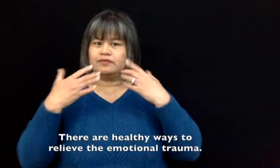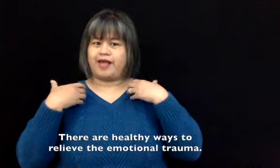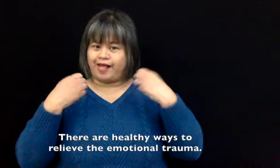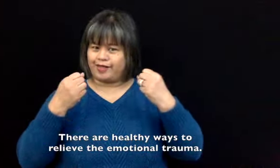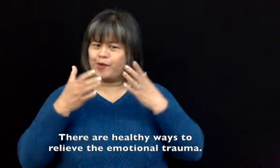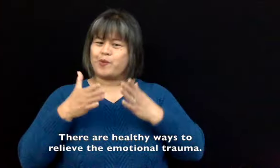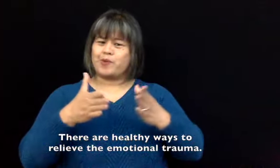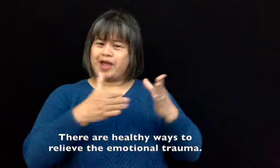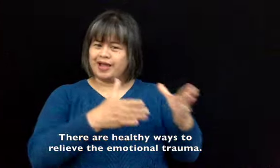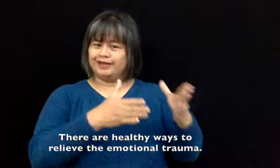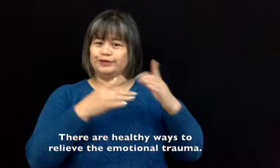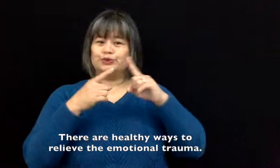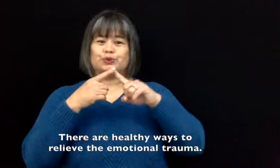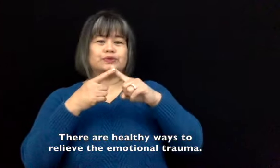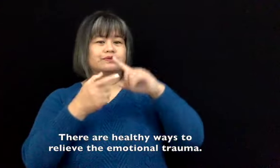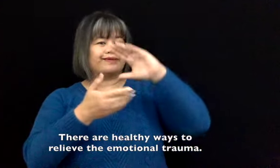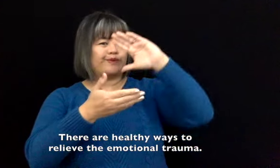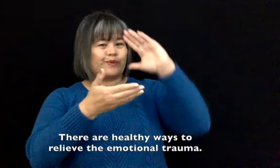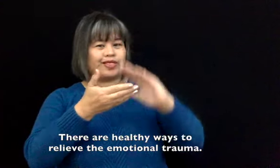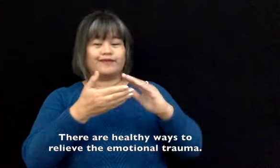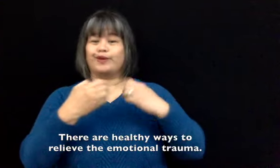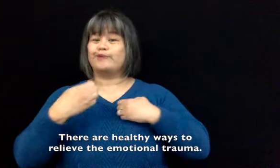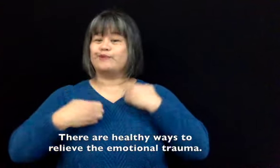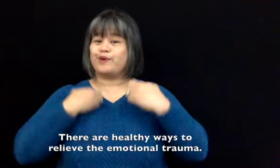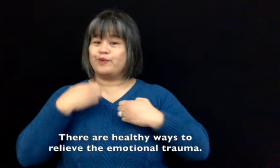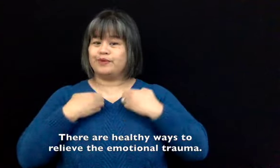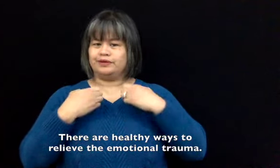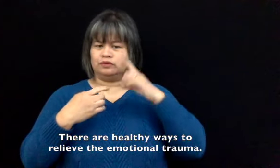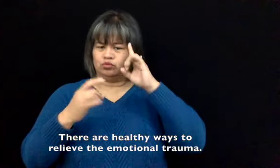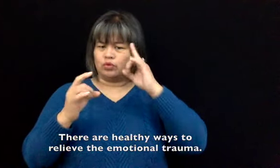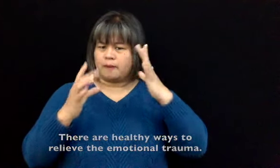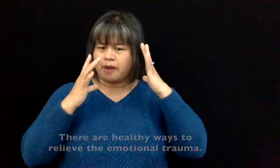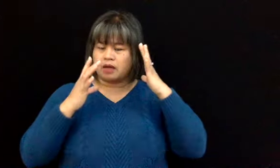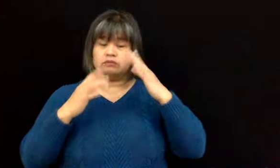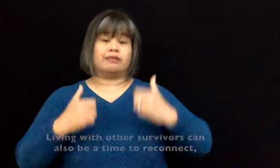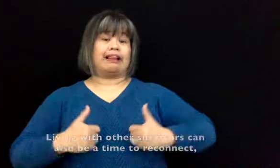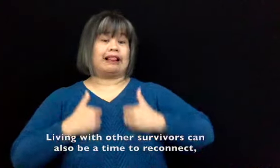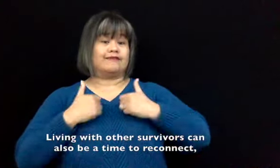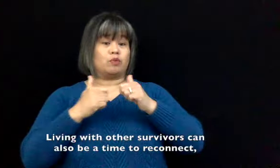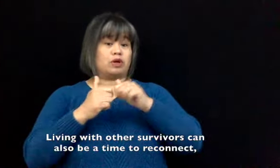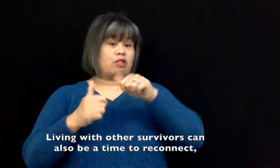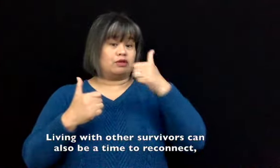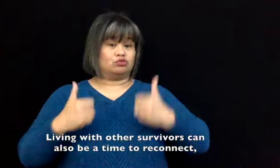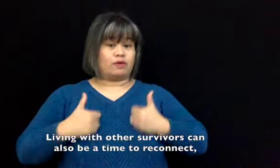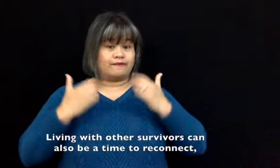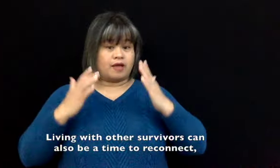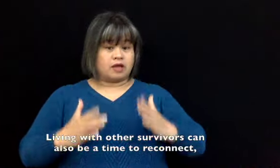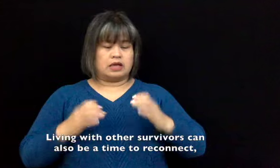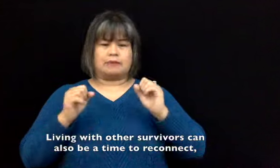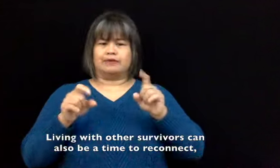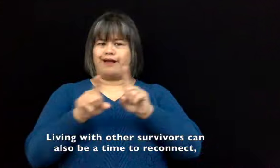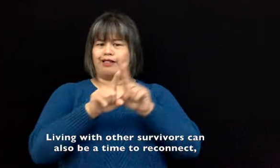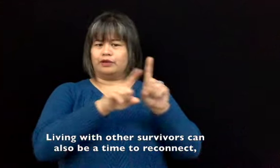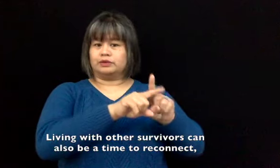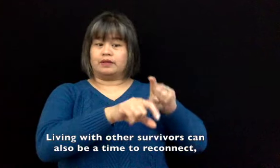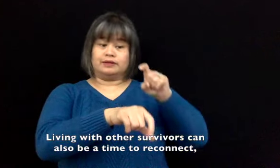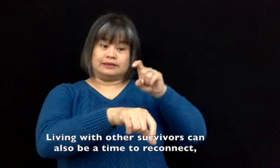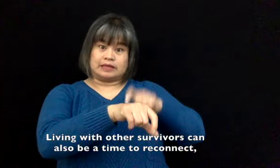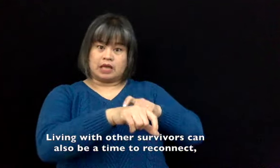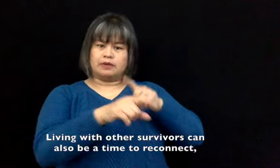There are healthy ways to relieve the emotional trauma. Living with another survivor can also be